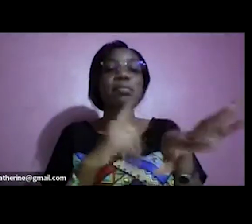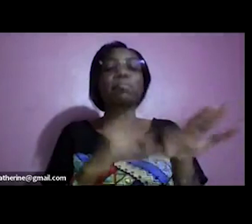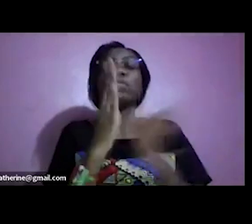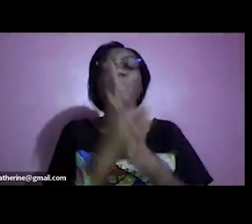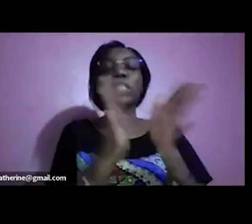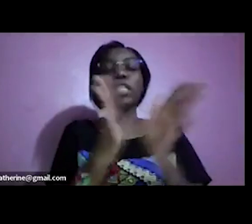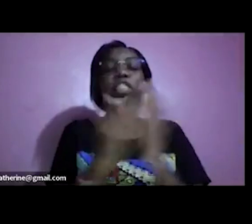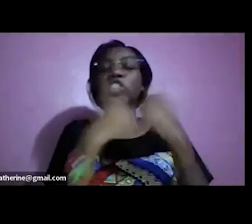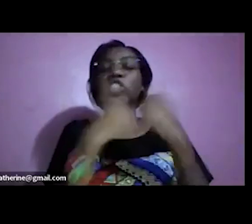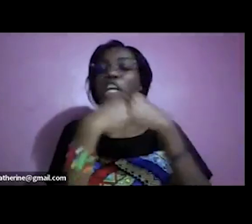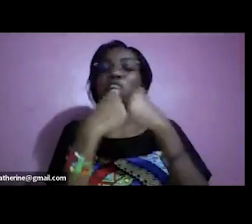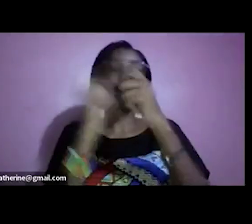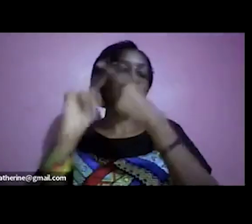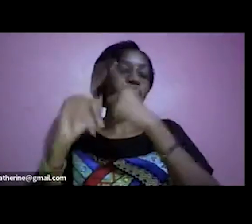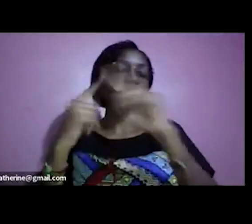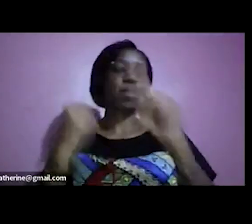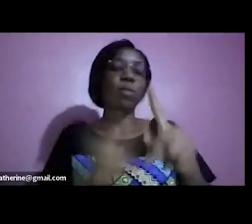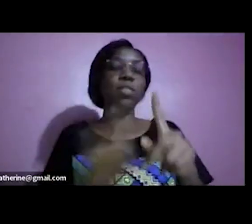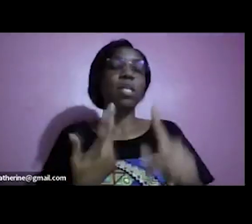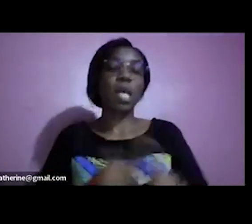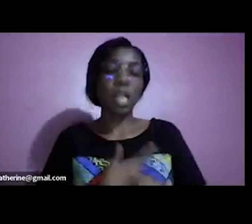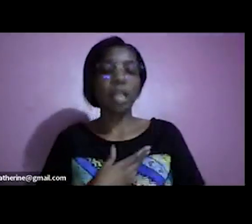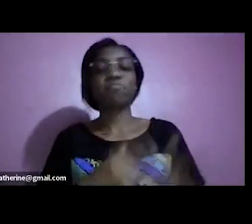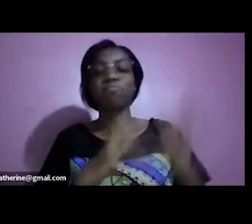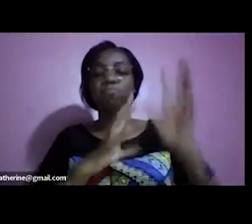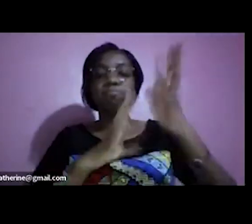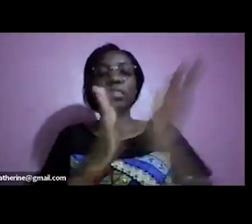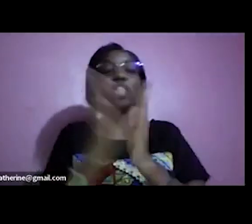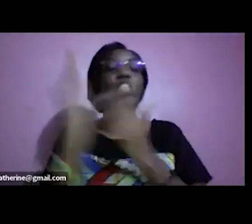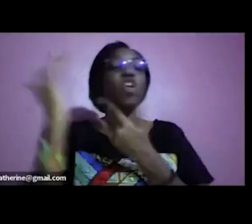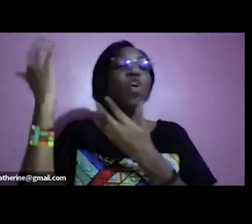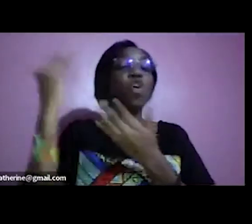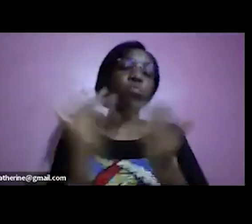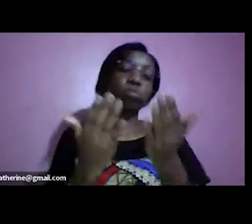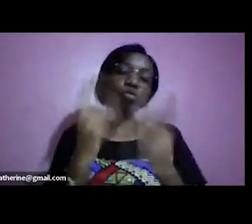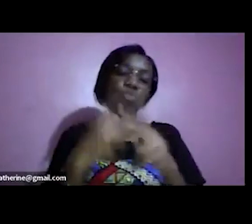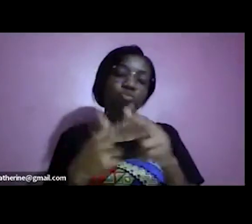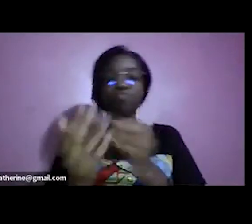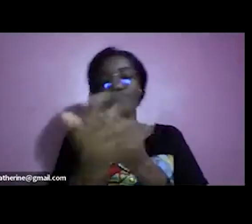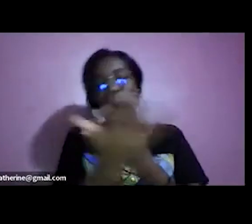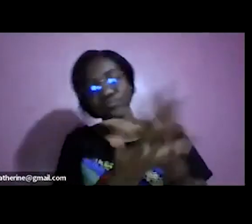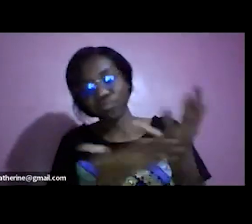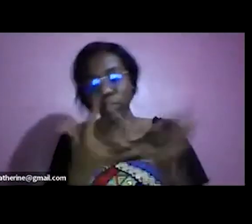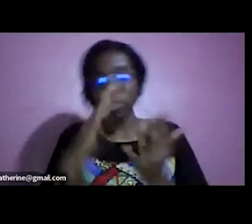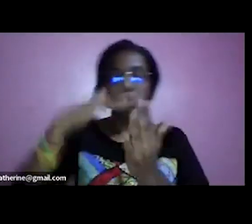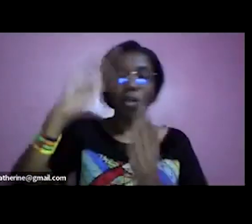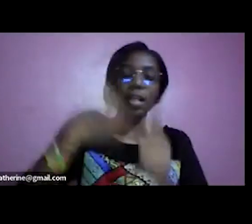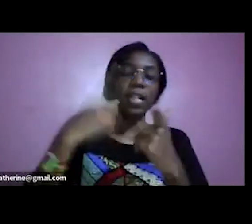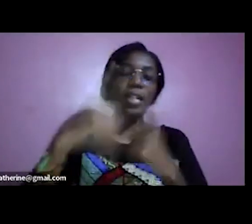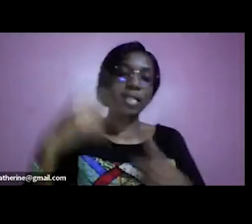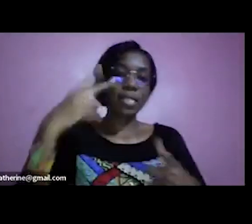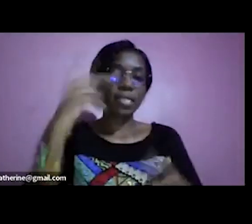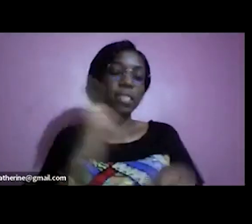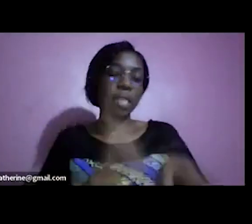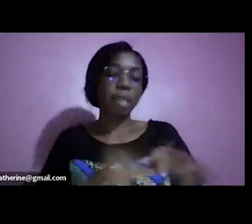thinking uh we really really appreciate and uh we will hope to interact with you more and looking forward to meet you when you're in nairobi